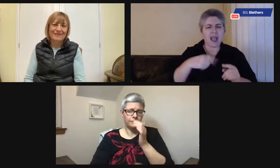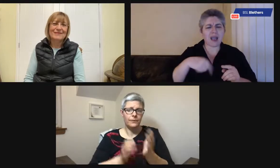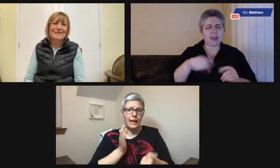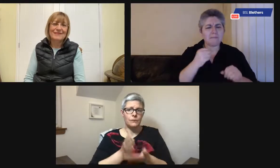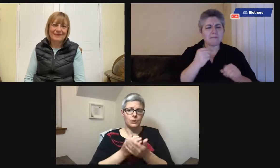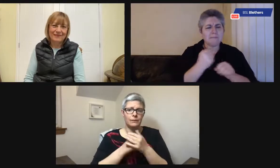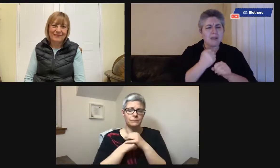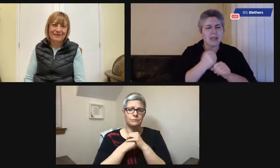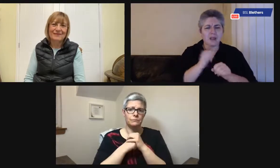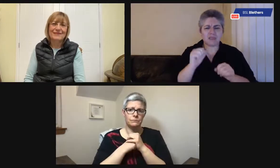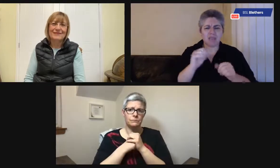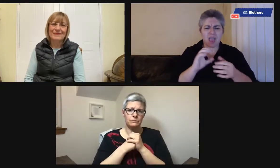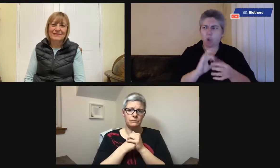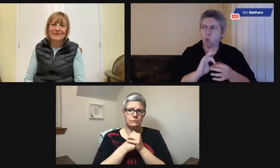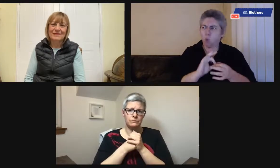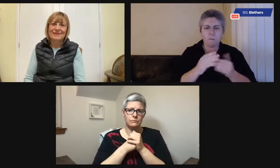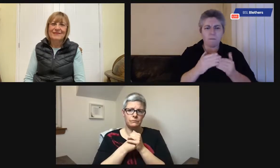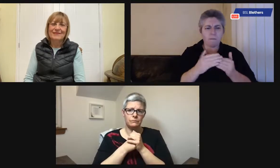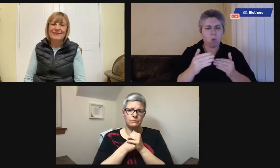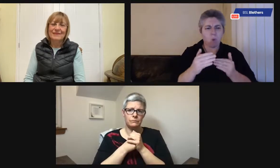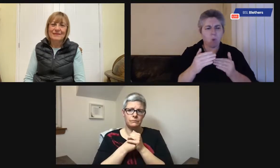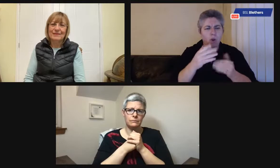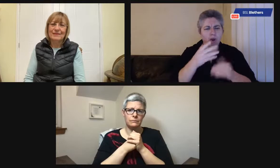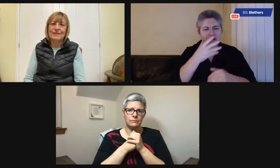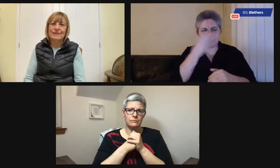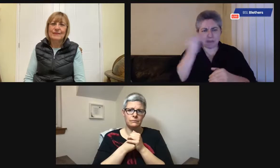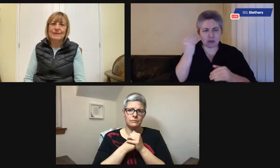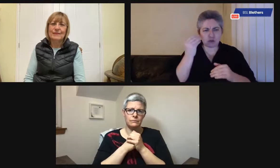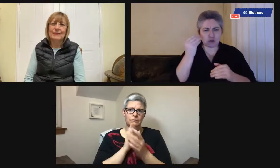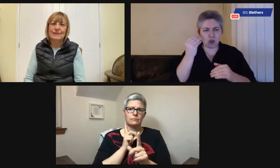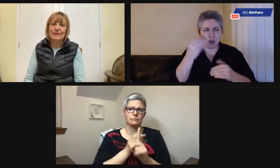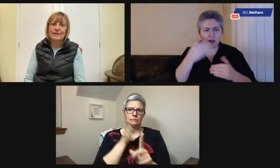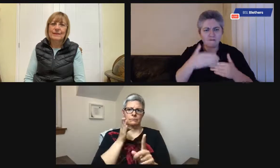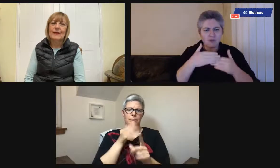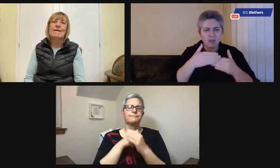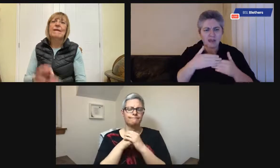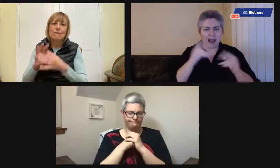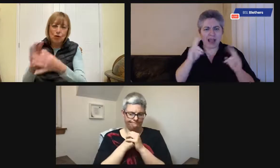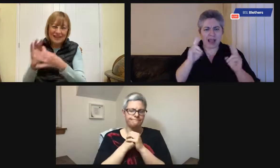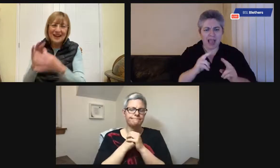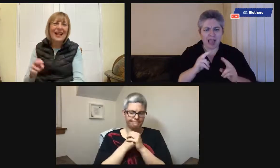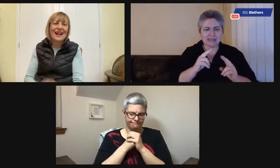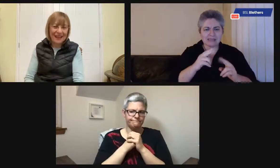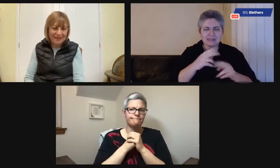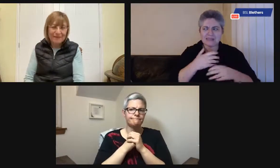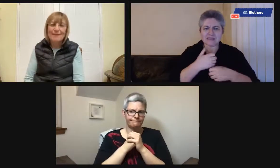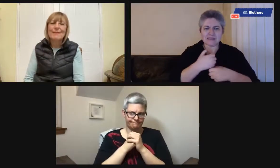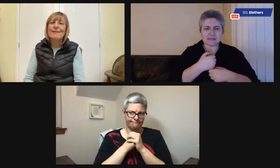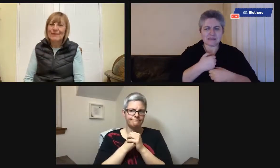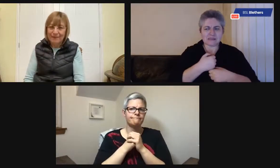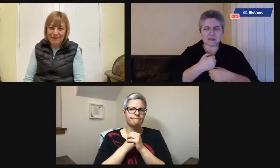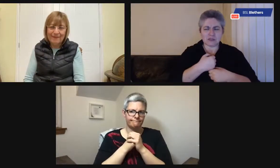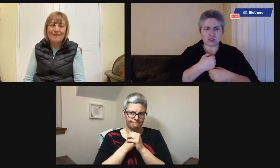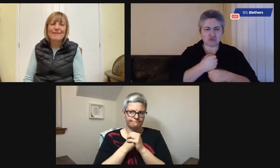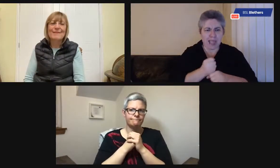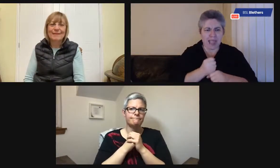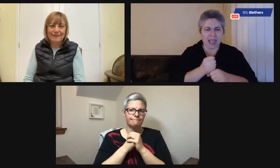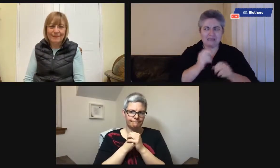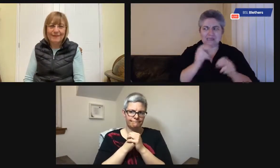is this a good idea, do you think? Yep, absolutely. So that it's more friendly for the person with